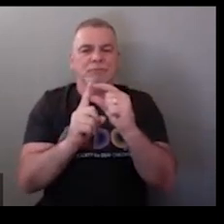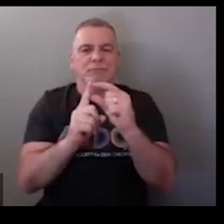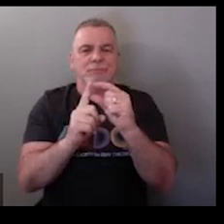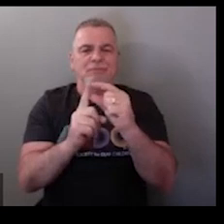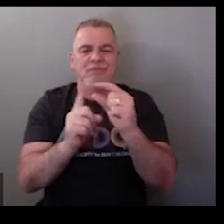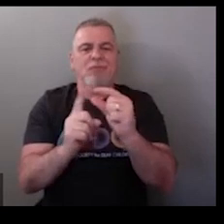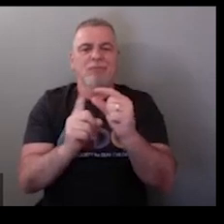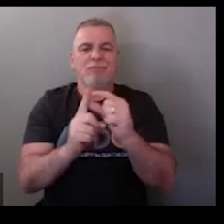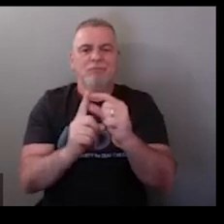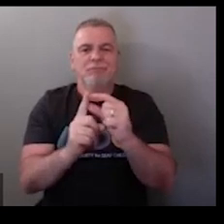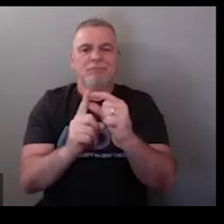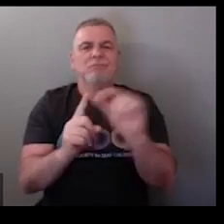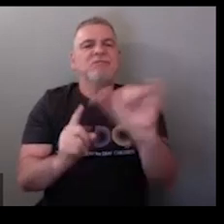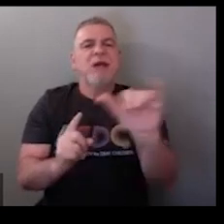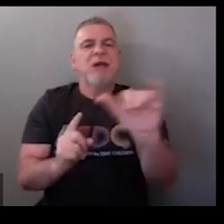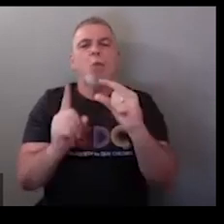vocabulary